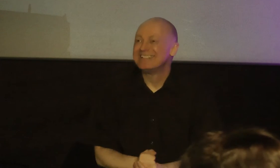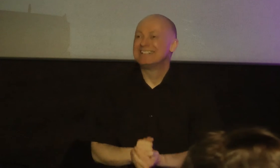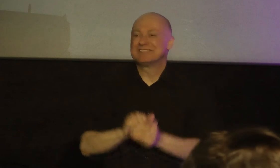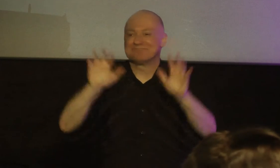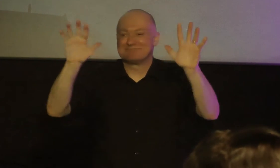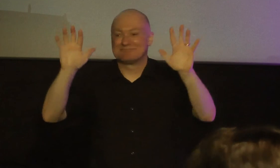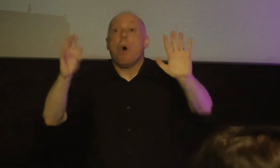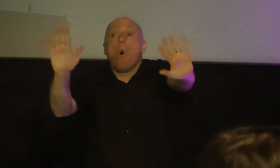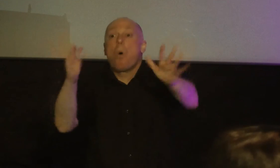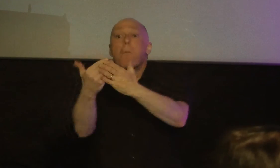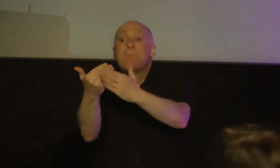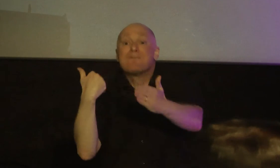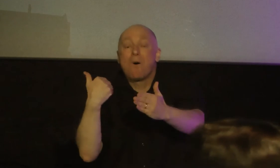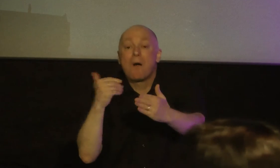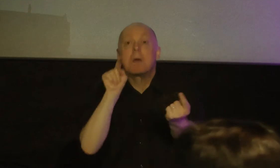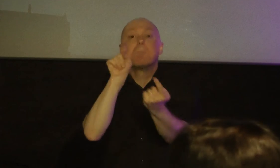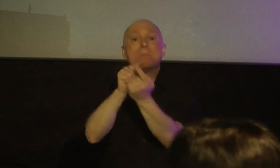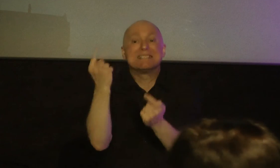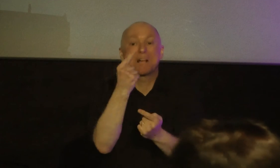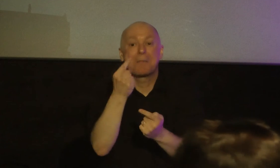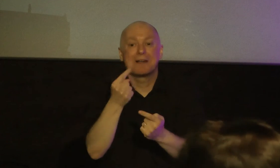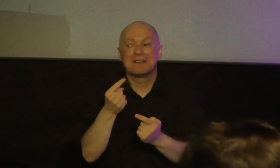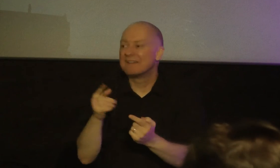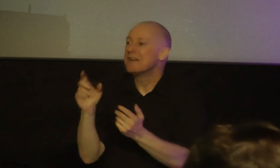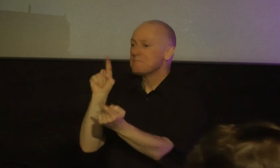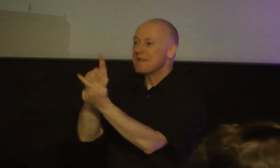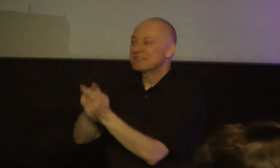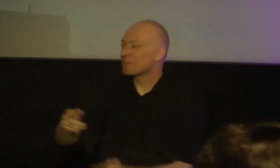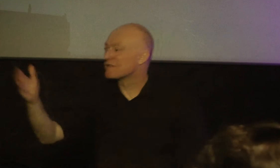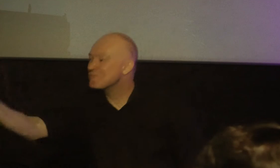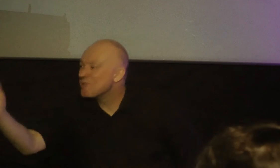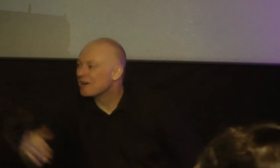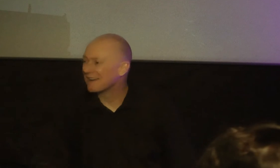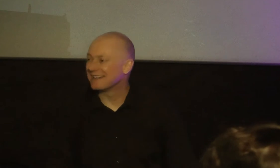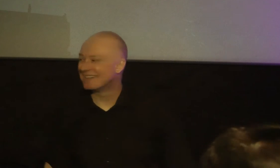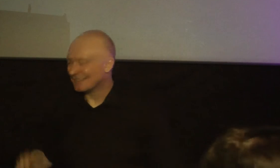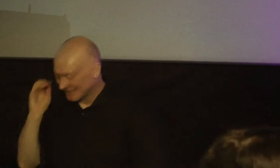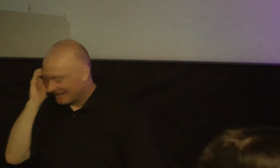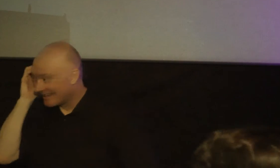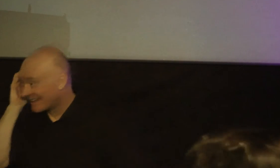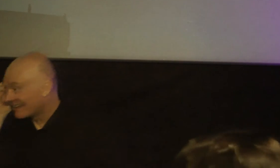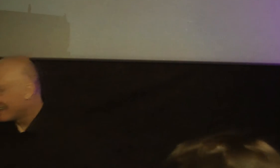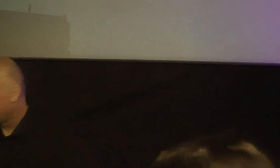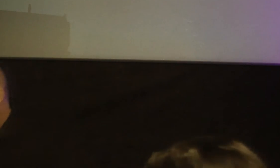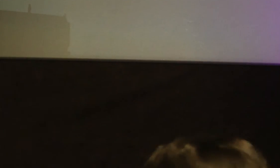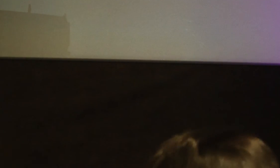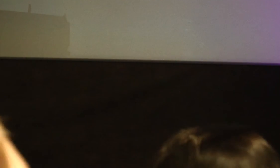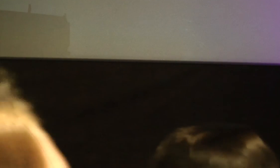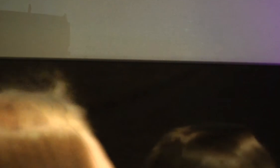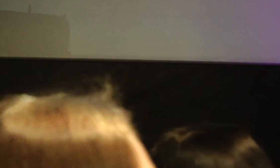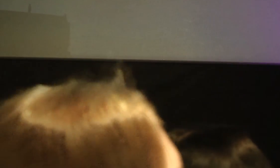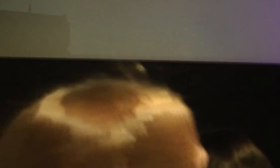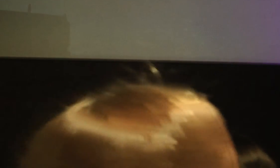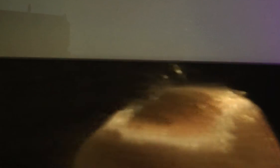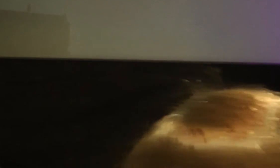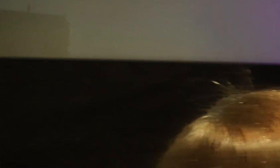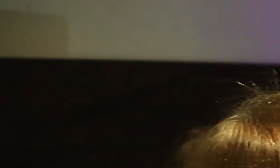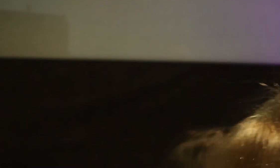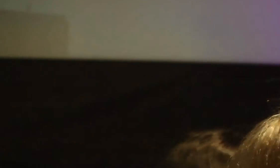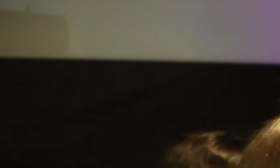before you sit down just greet the person next to you i love to give you opportunities to welcome each other if you see somebody don't recognize try to make your way to them or welcome